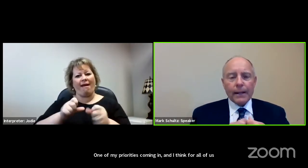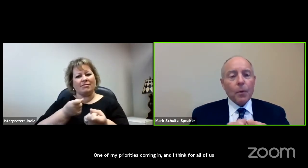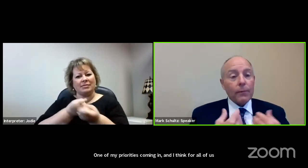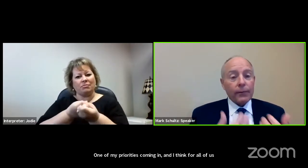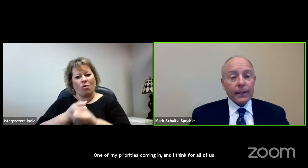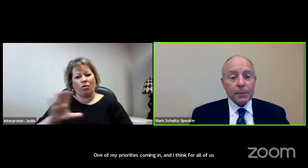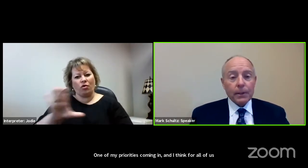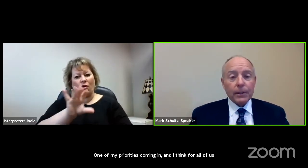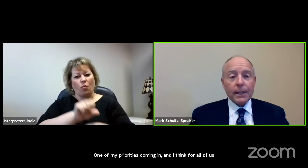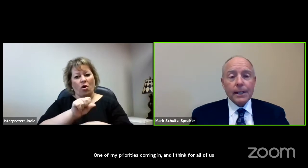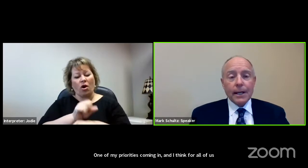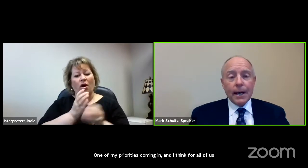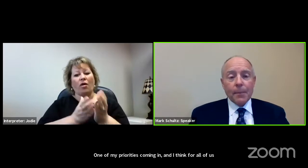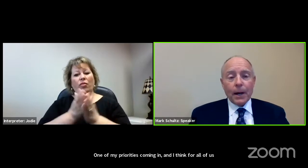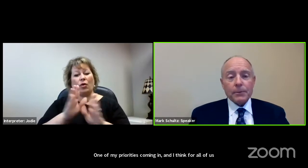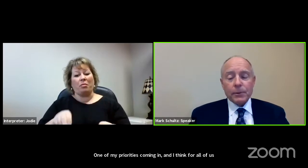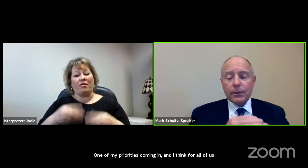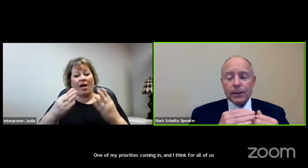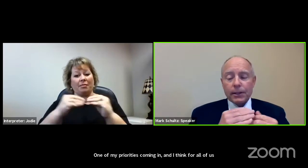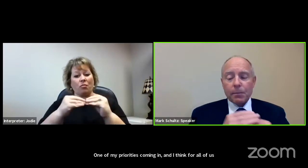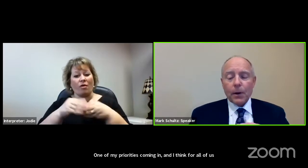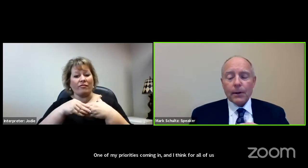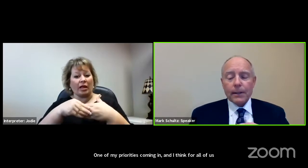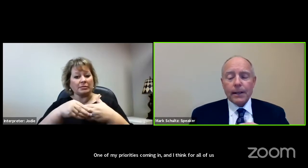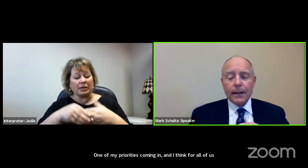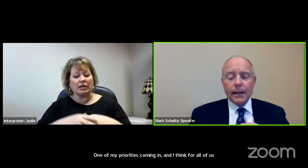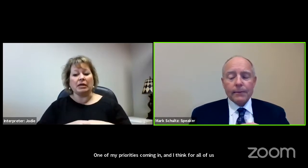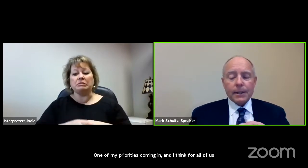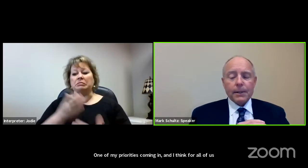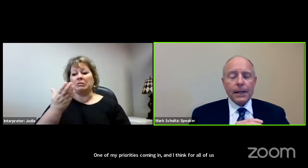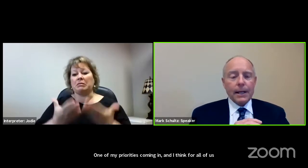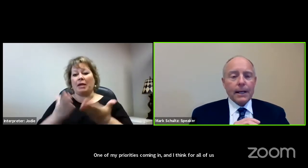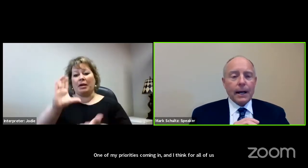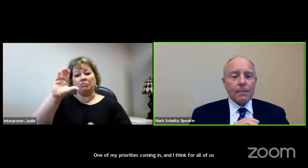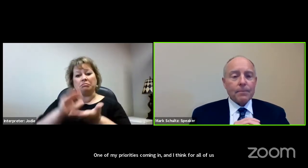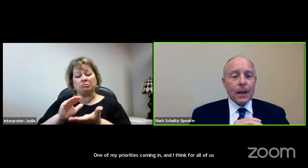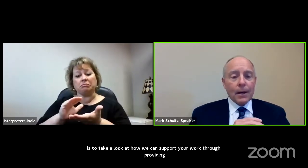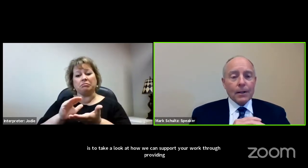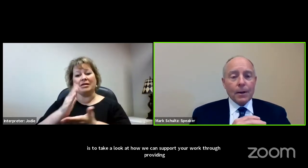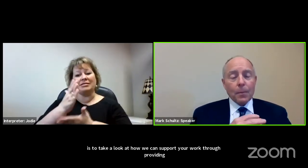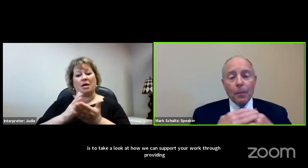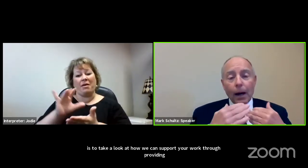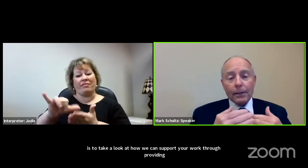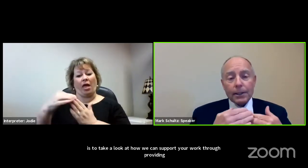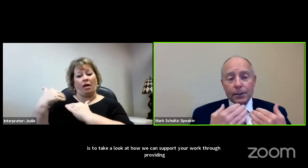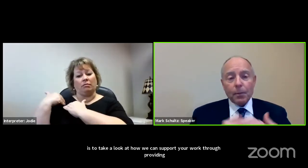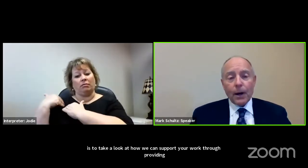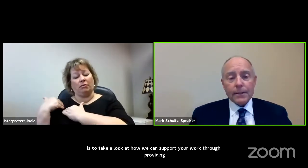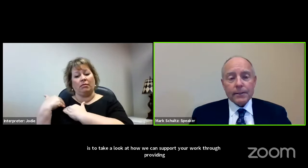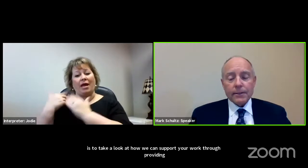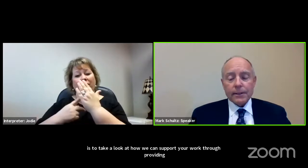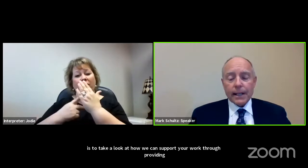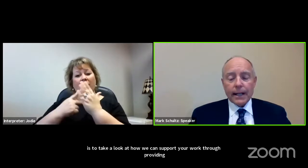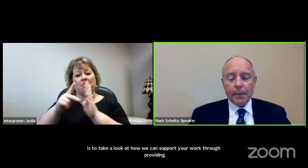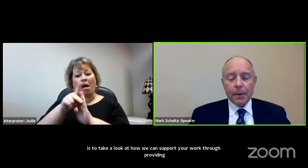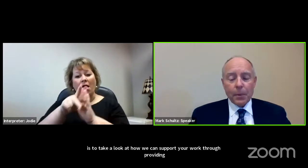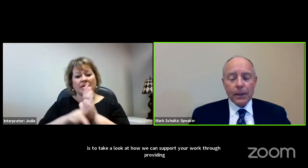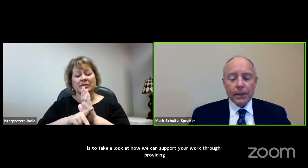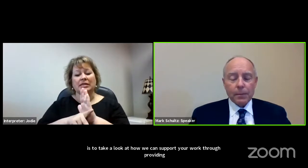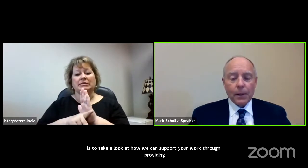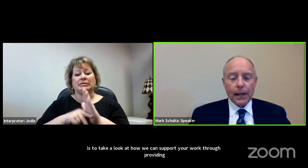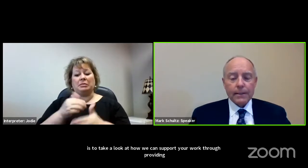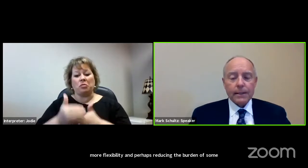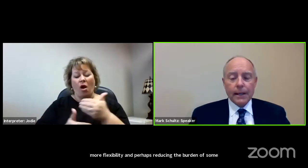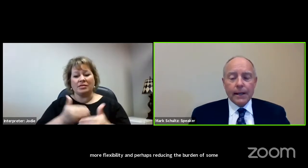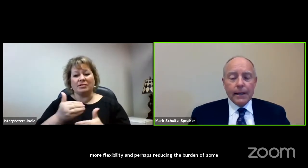providing more flexibility and perhaps reducing the burden of some of the policies and processes that have